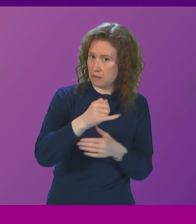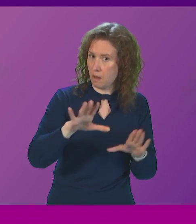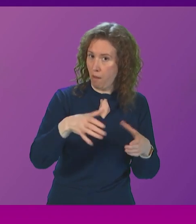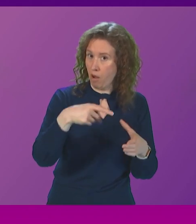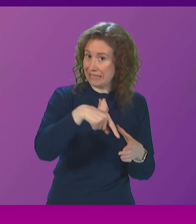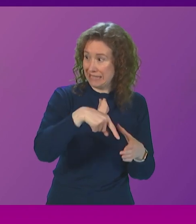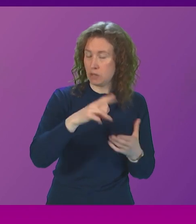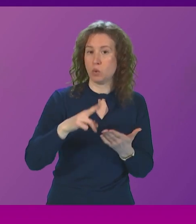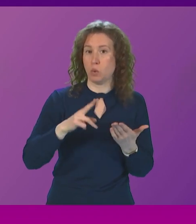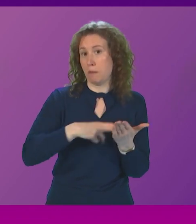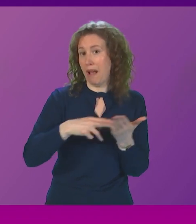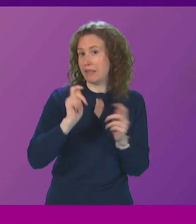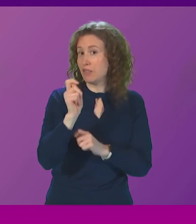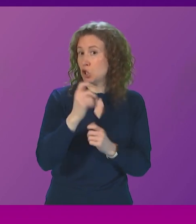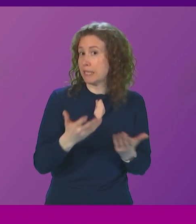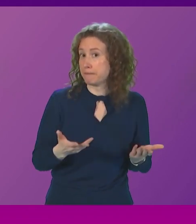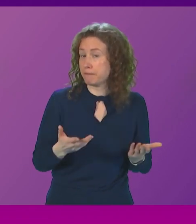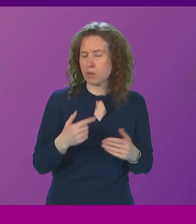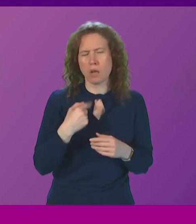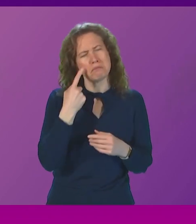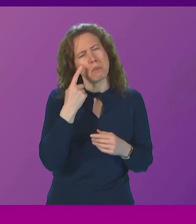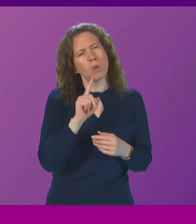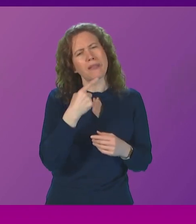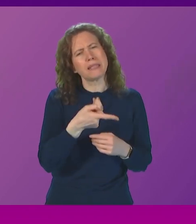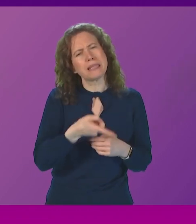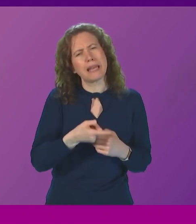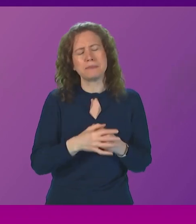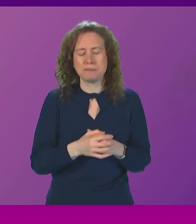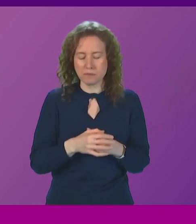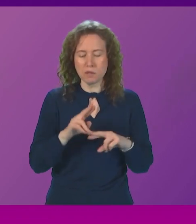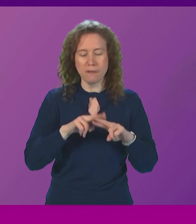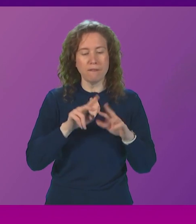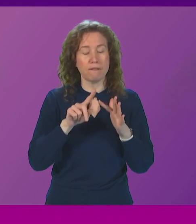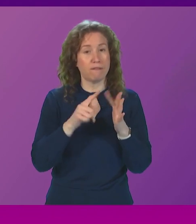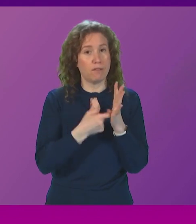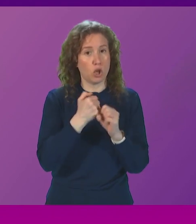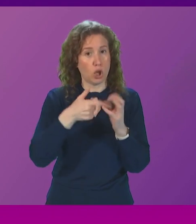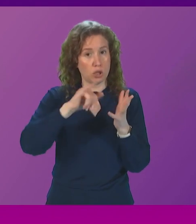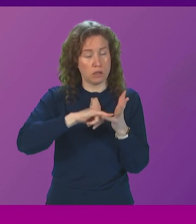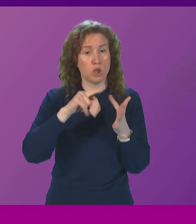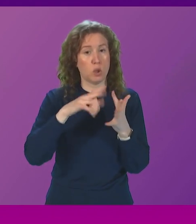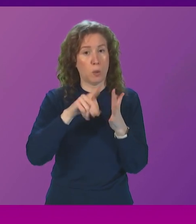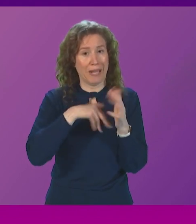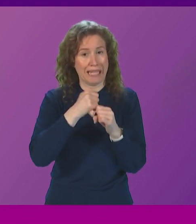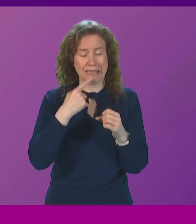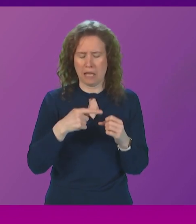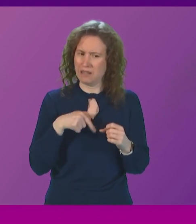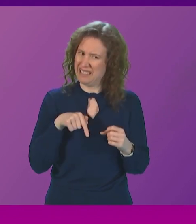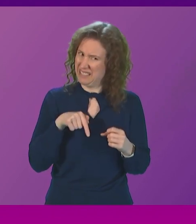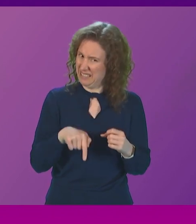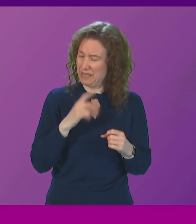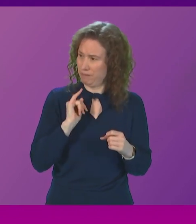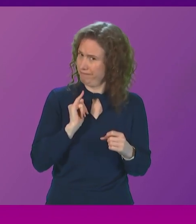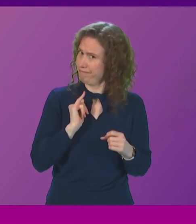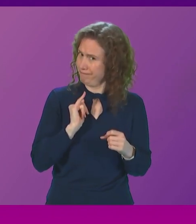this fishing ban. So let's just listen to what they had to say. Fergus Ewing said, this will haunt the